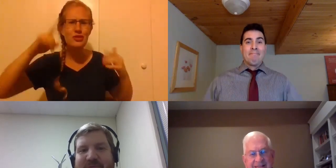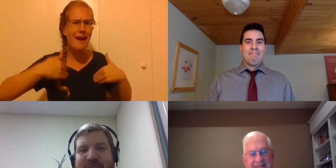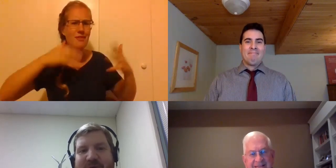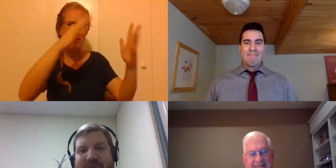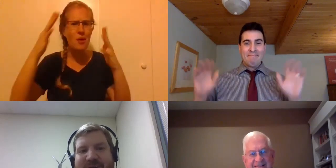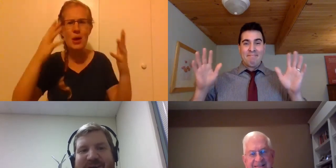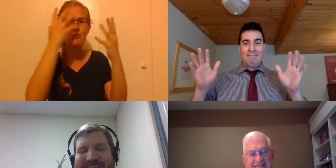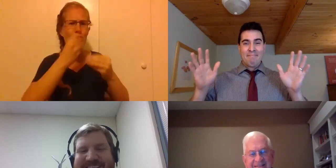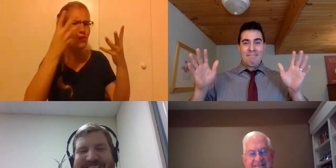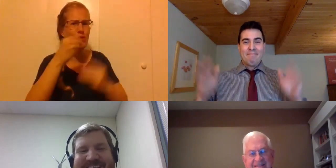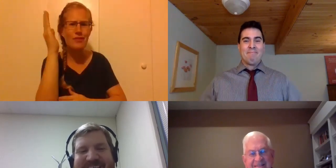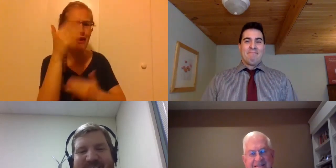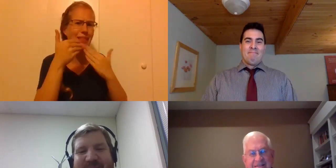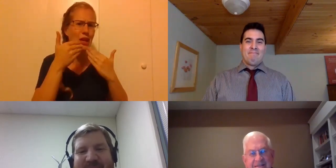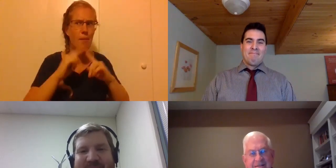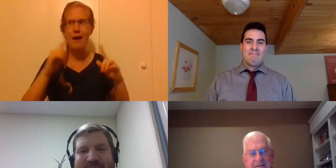was a beautiful, beautiful talk, right?